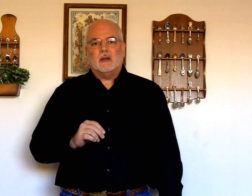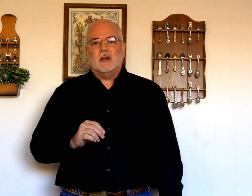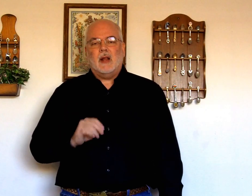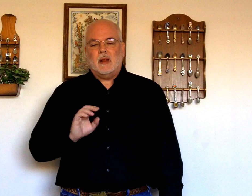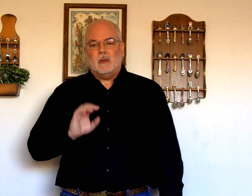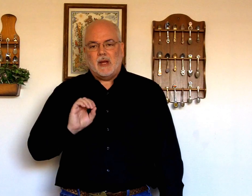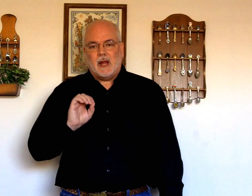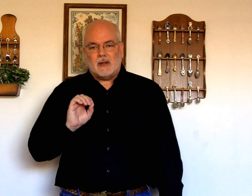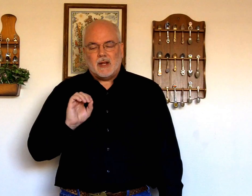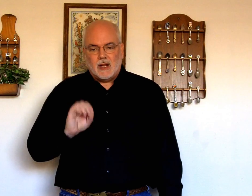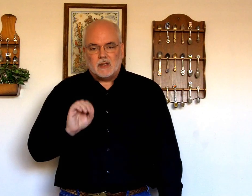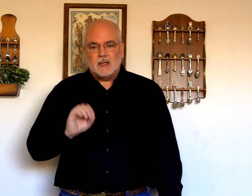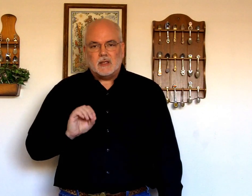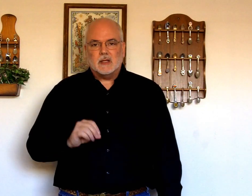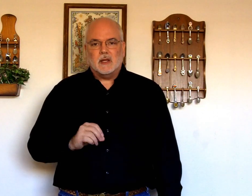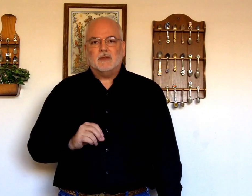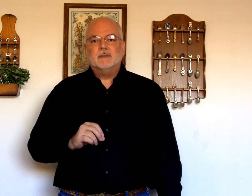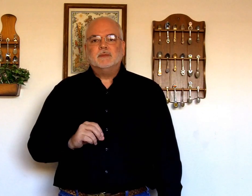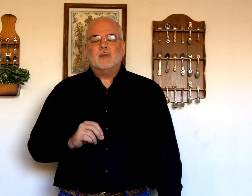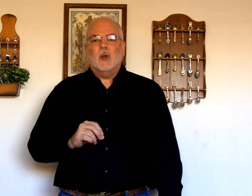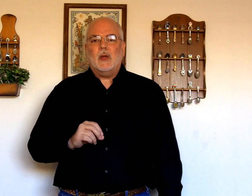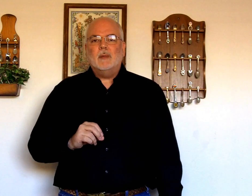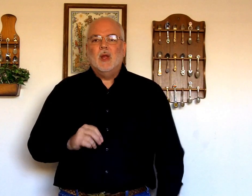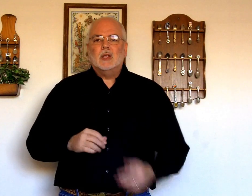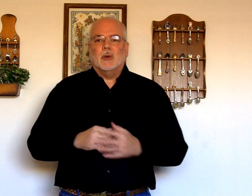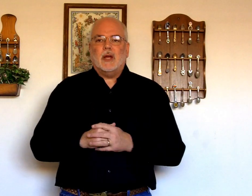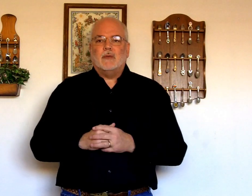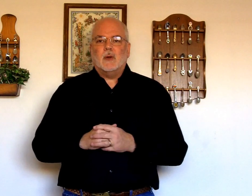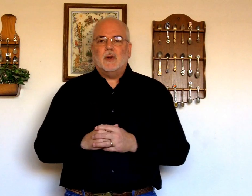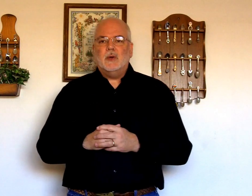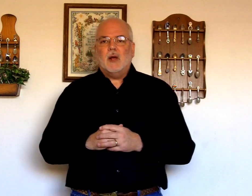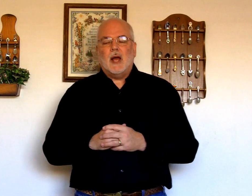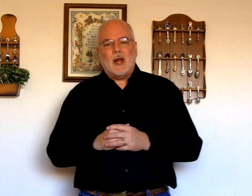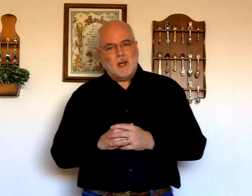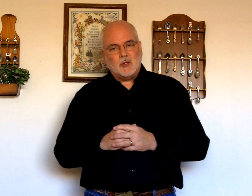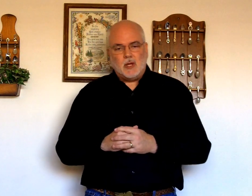LTC itself. Okay, so without further ado, I am a sheep.